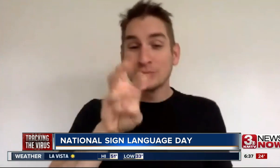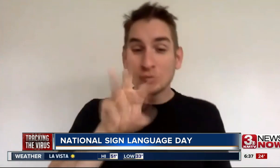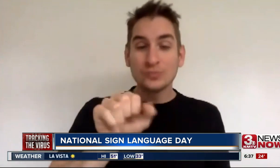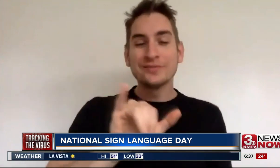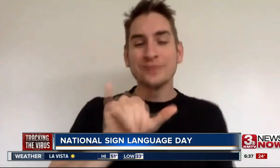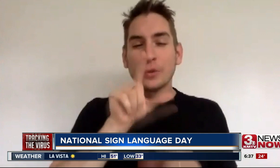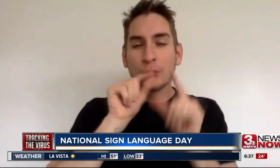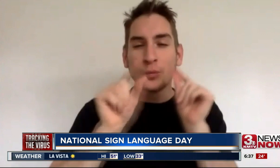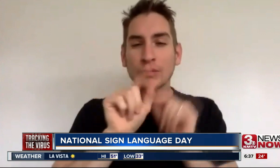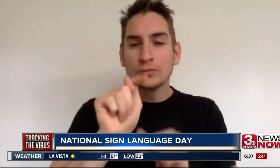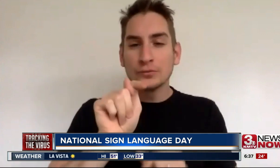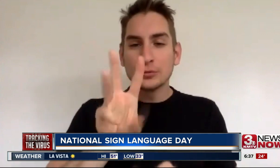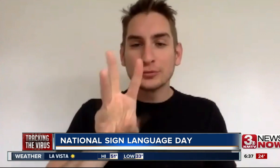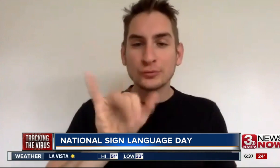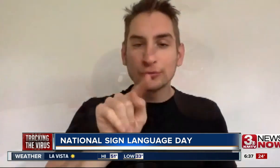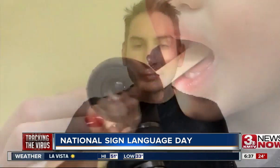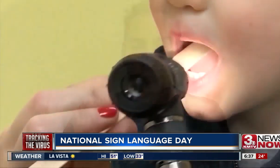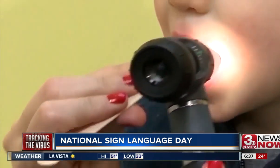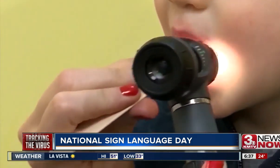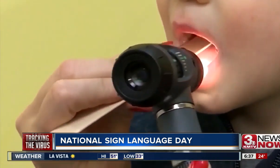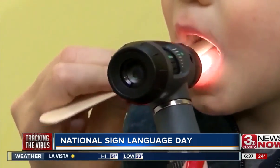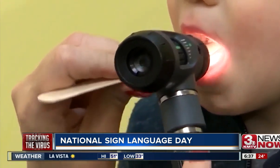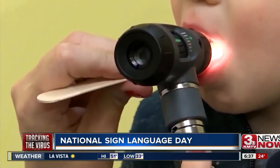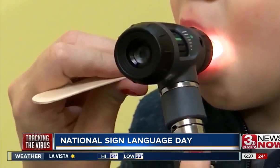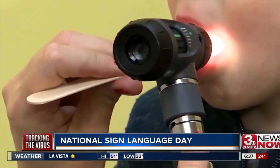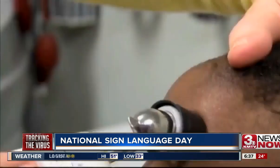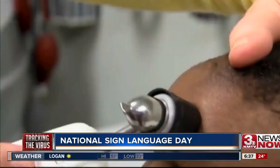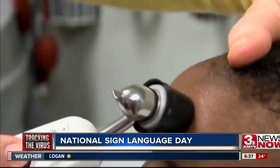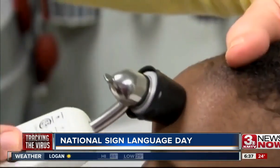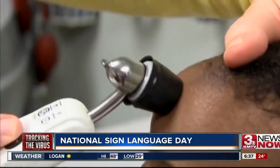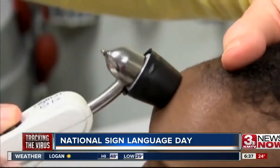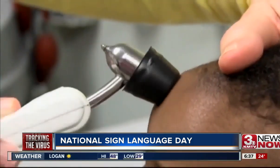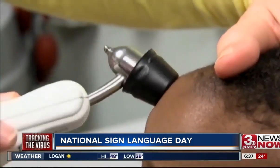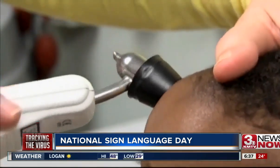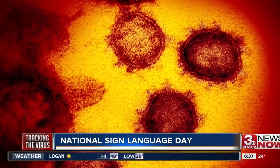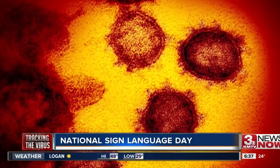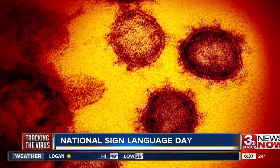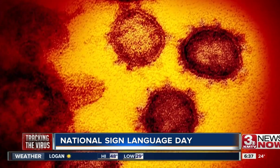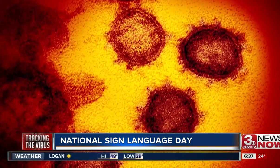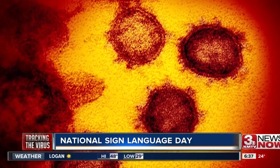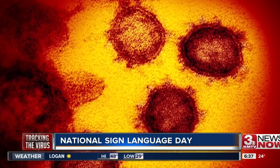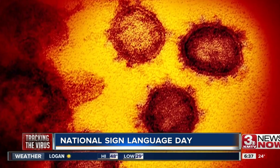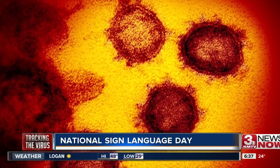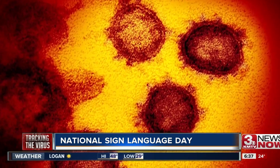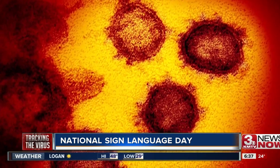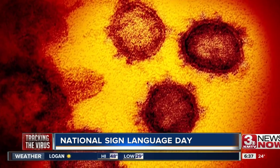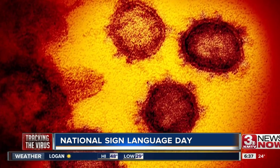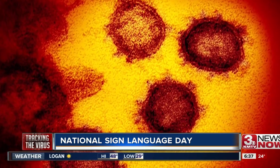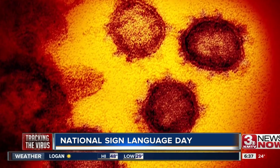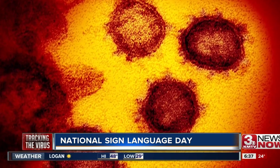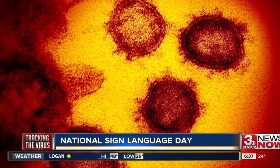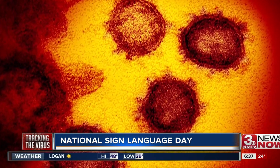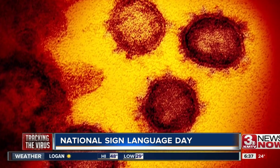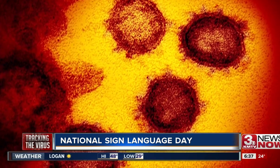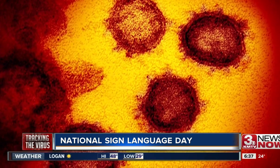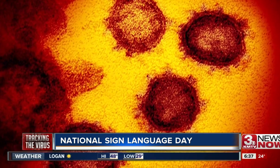are deaf, like Dan Fox, it's always been a non-traditional route to find news and information. He's relied heavily on his own community,